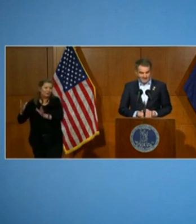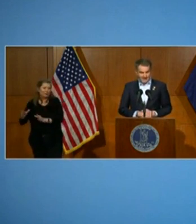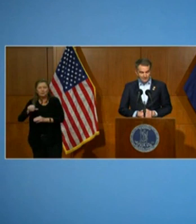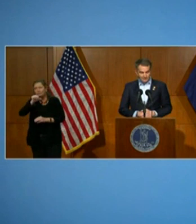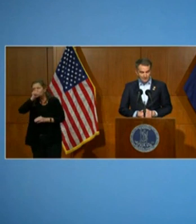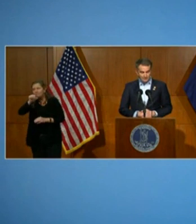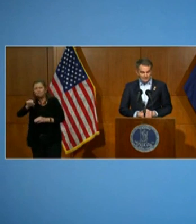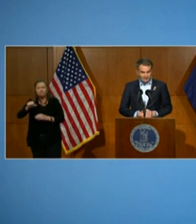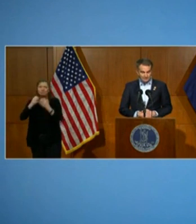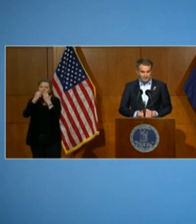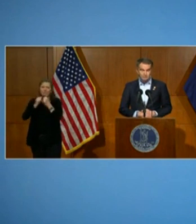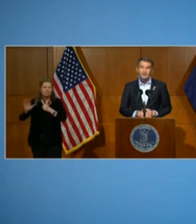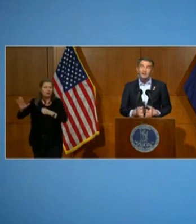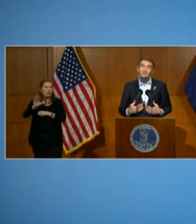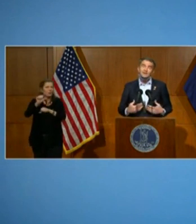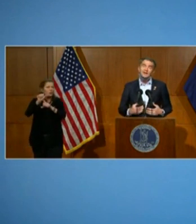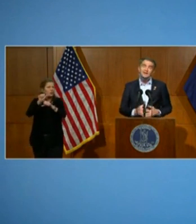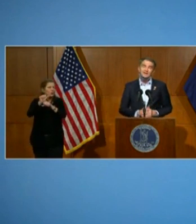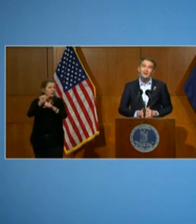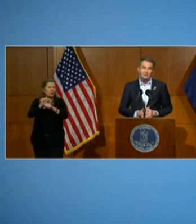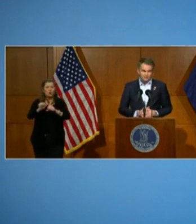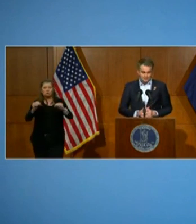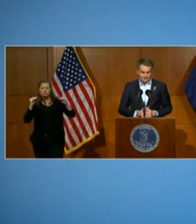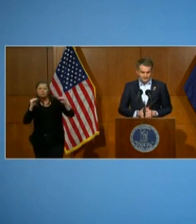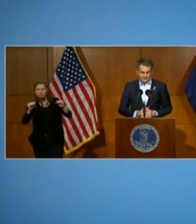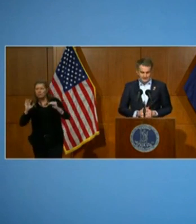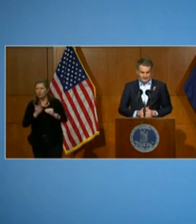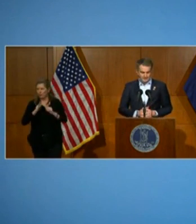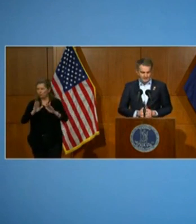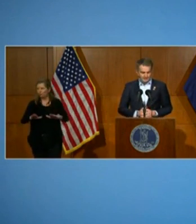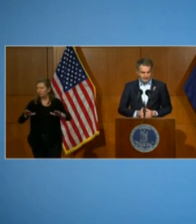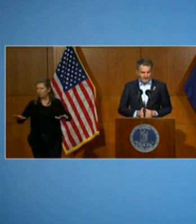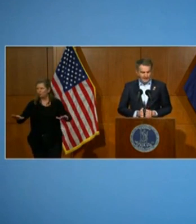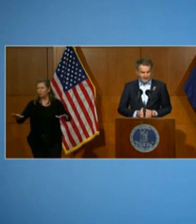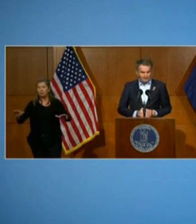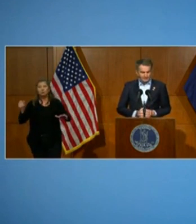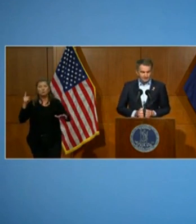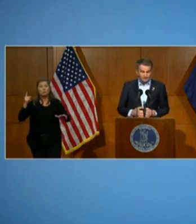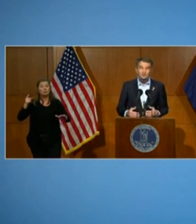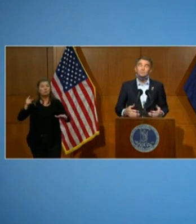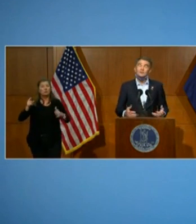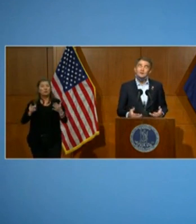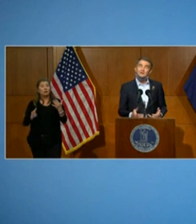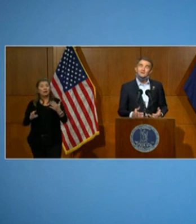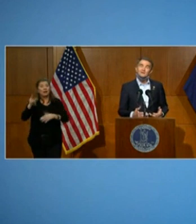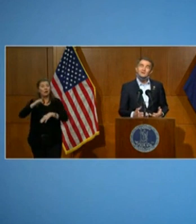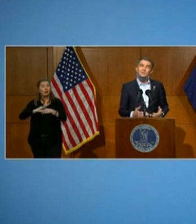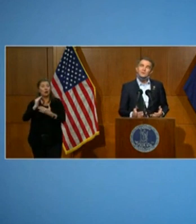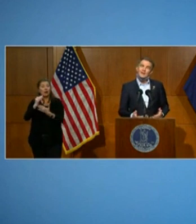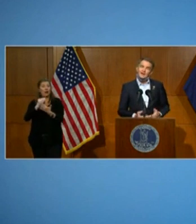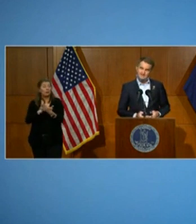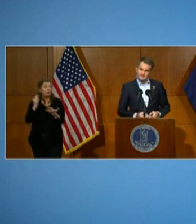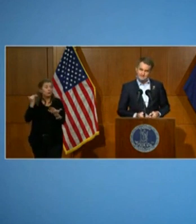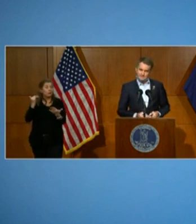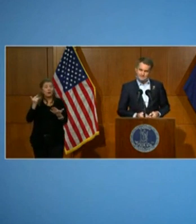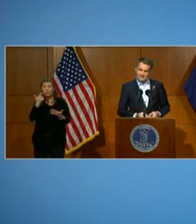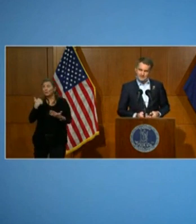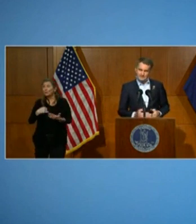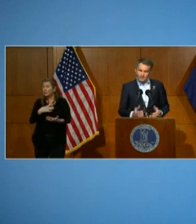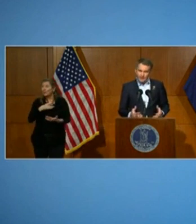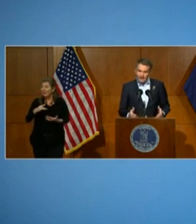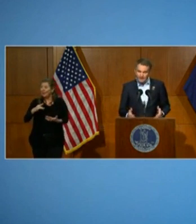we value the work that they do to educate our children, but they're not high on the list just because we like them.